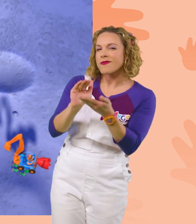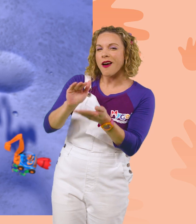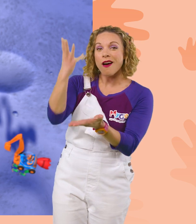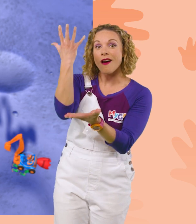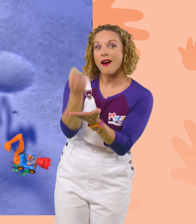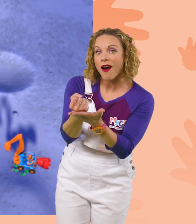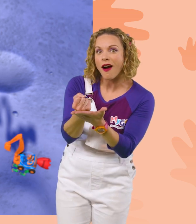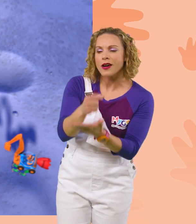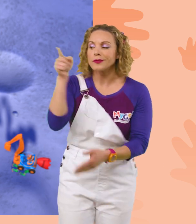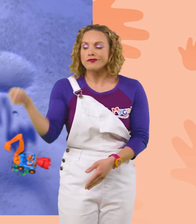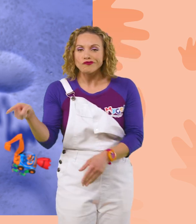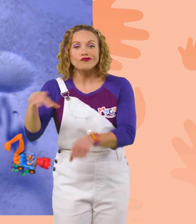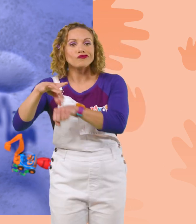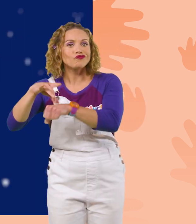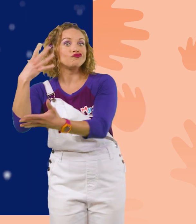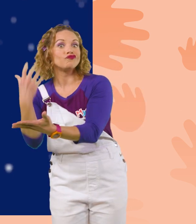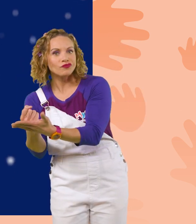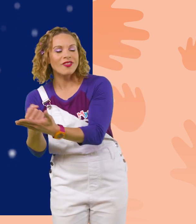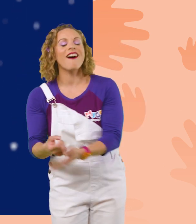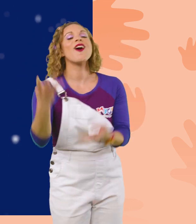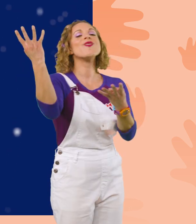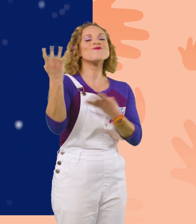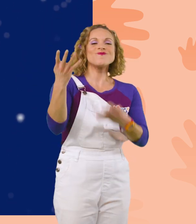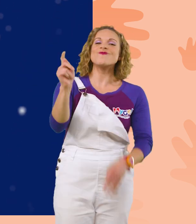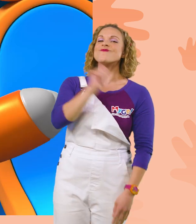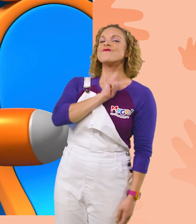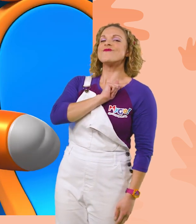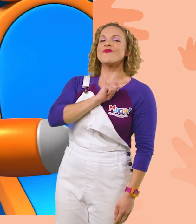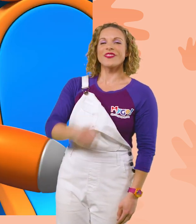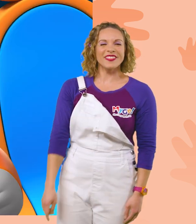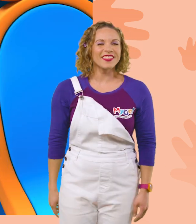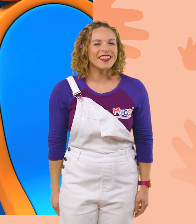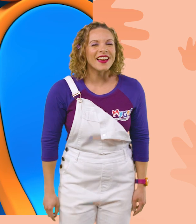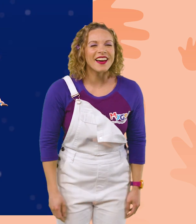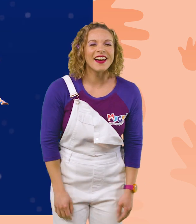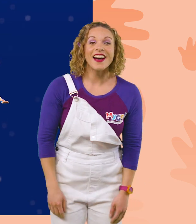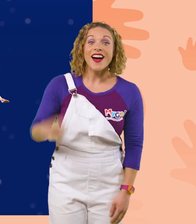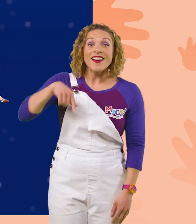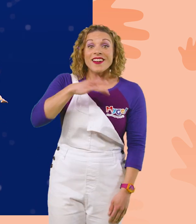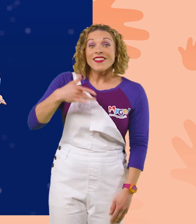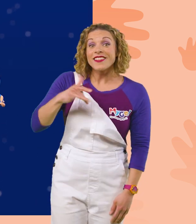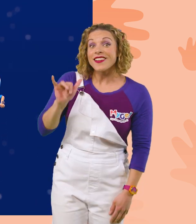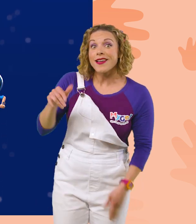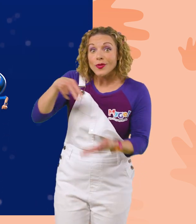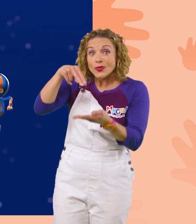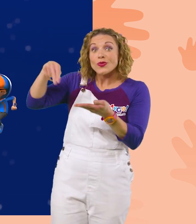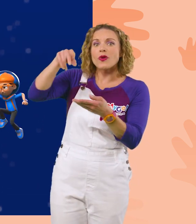than there is on Earth! Upload answer tabs! We feel like we're floating! But gravity